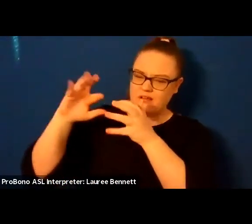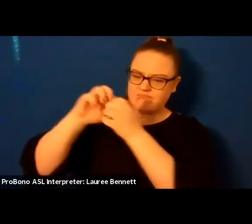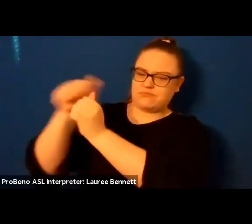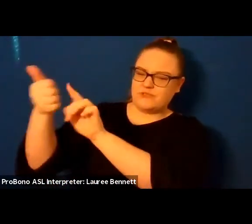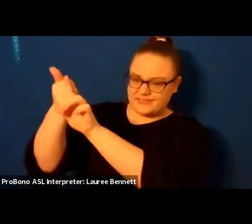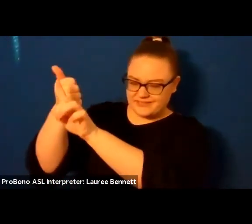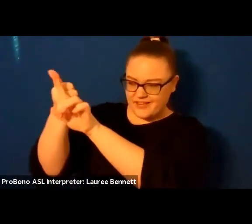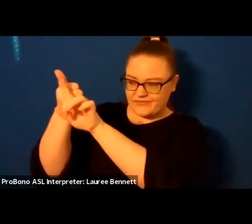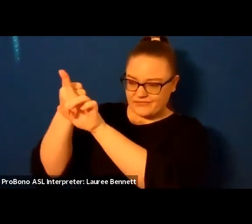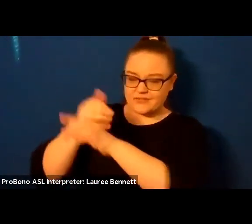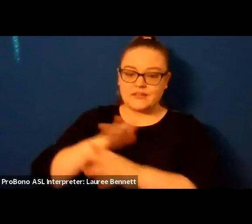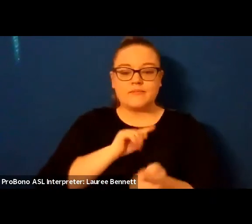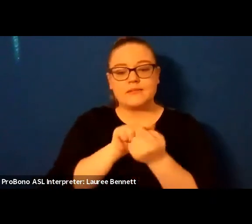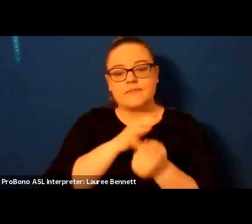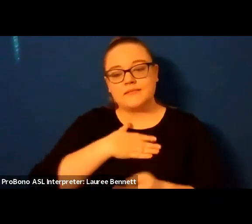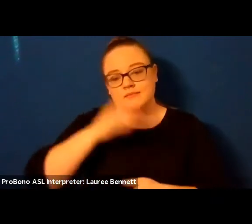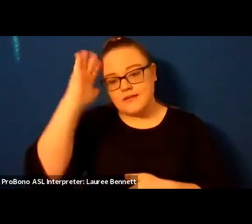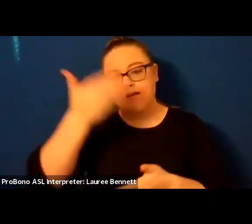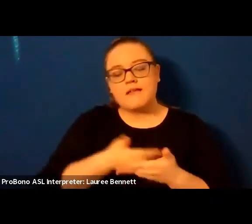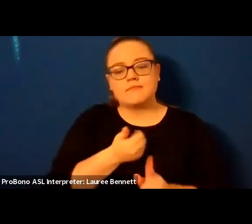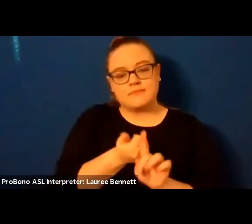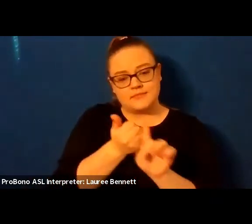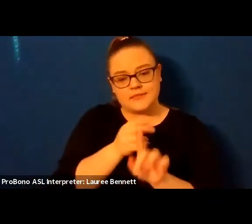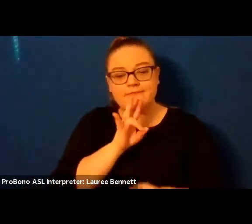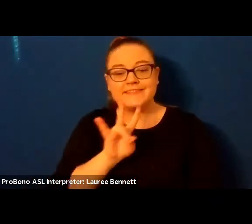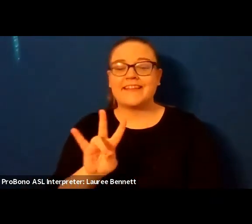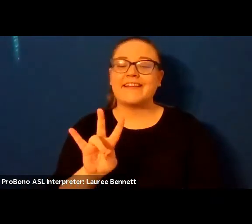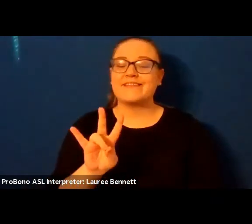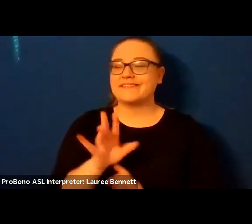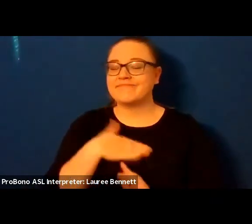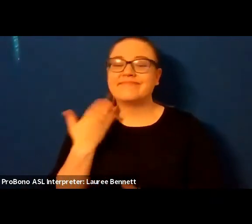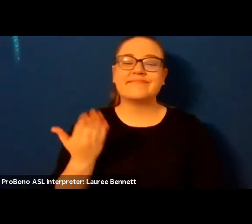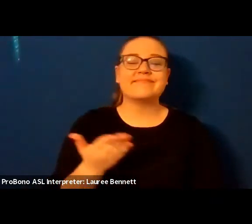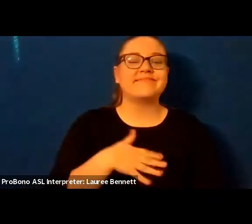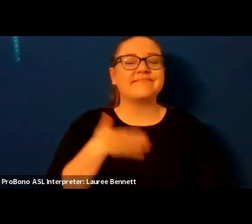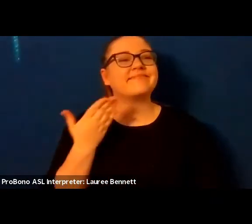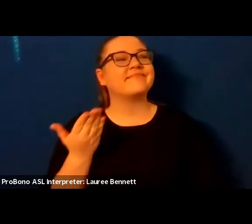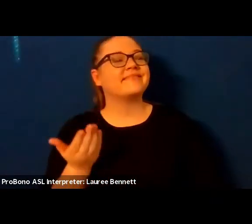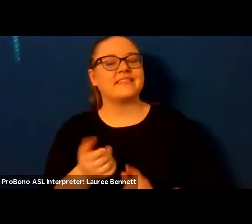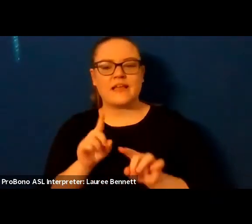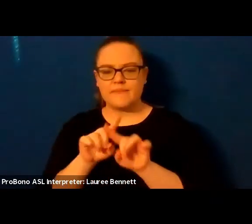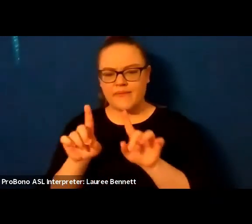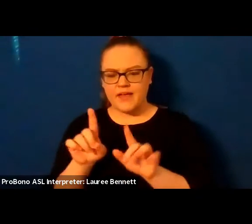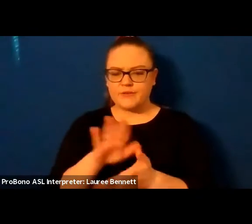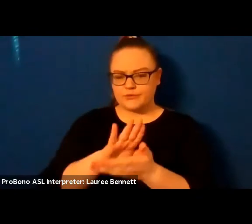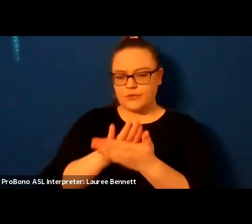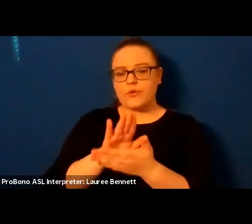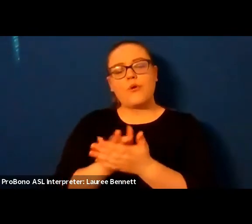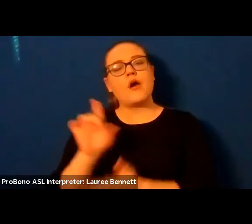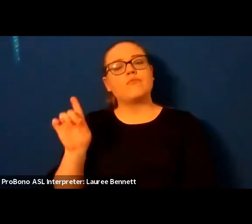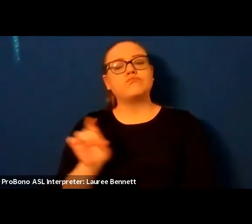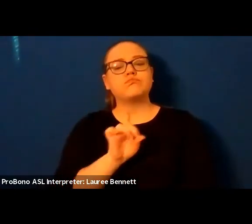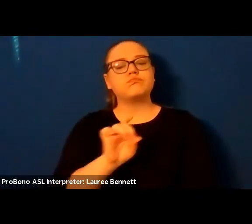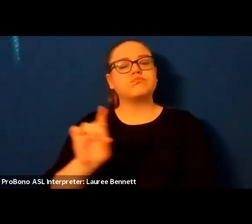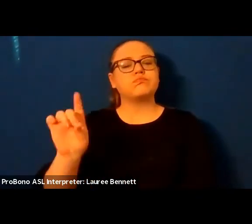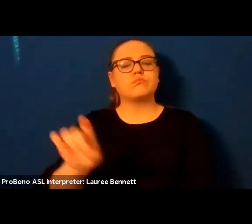seven and happy he comes home from school today through a fog that never burned off that crawled